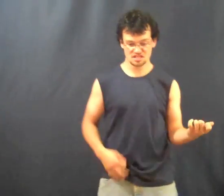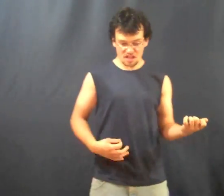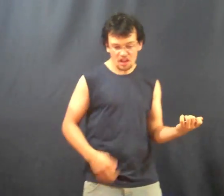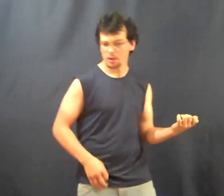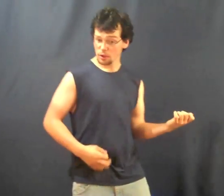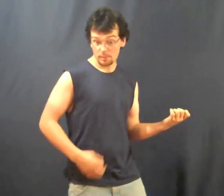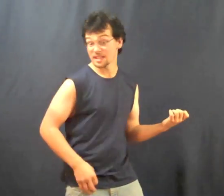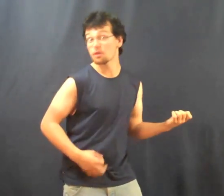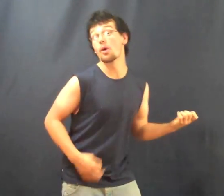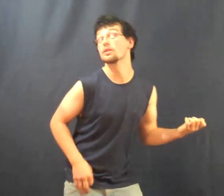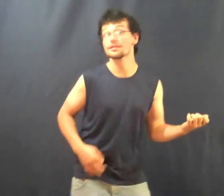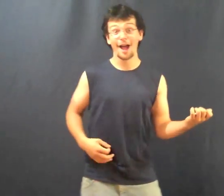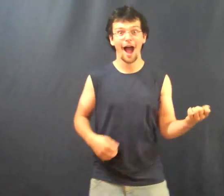Tostitos pizza rolls.